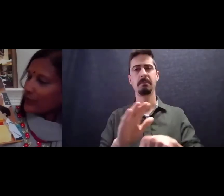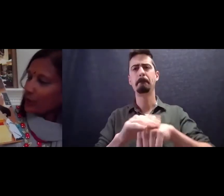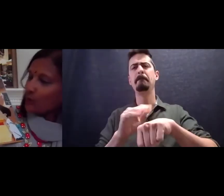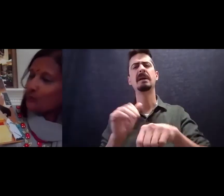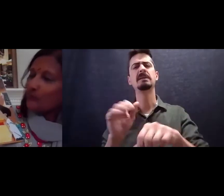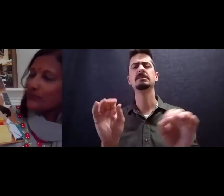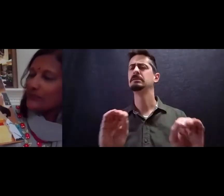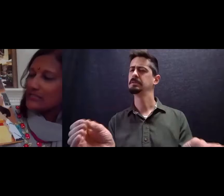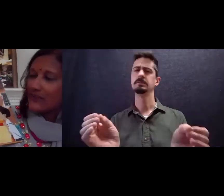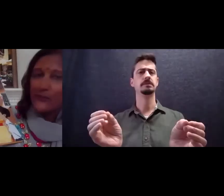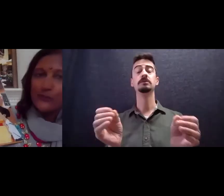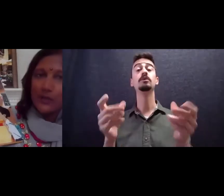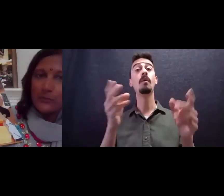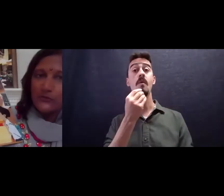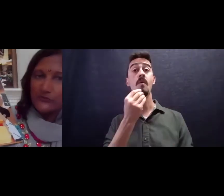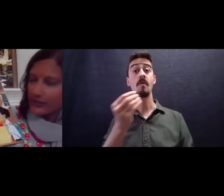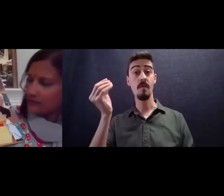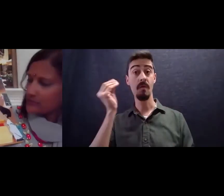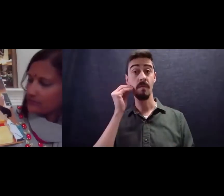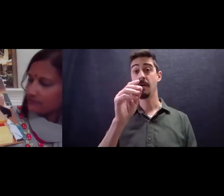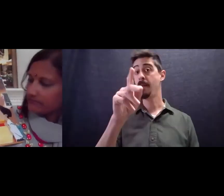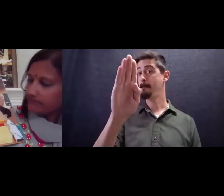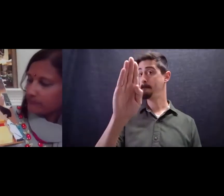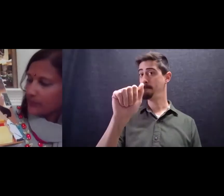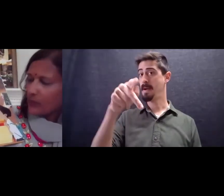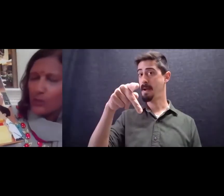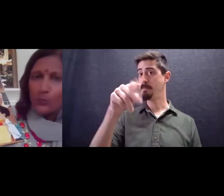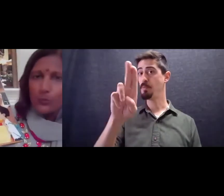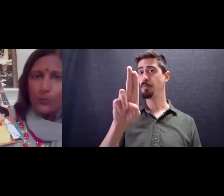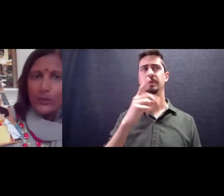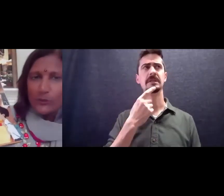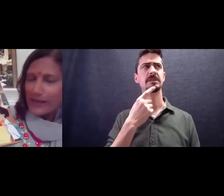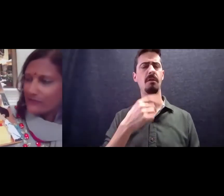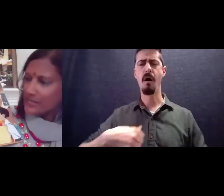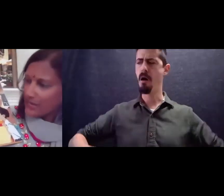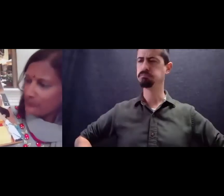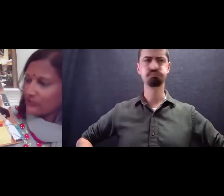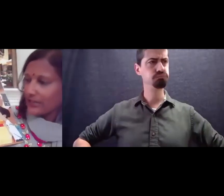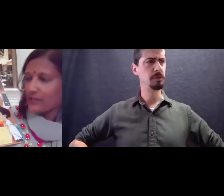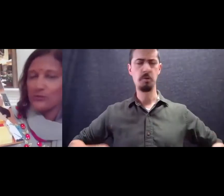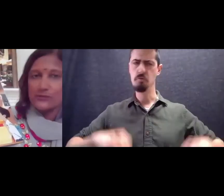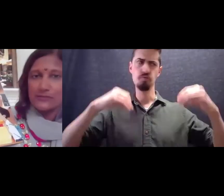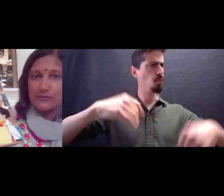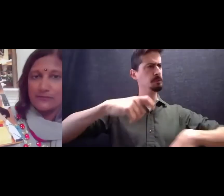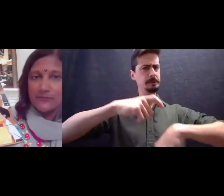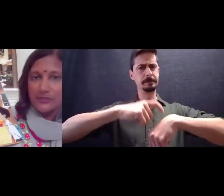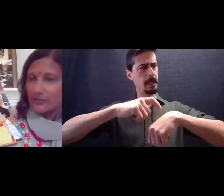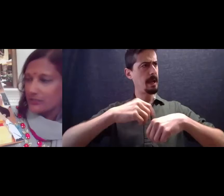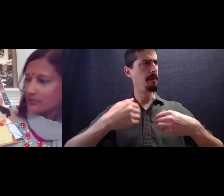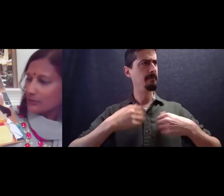at home his father Bapu frowned we don't have time for camels